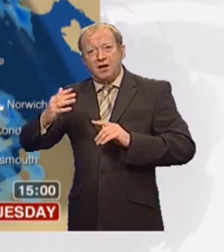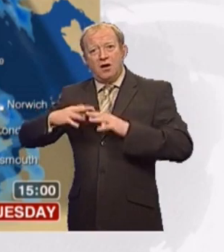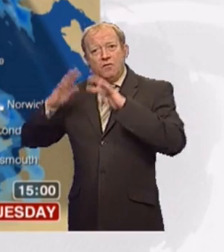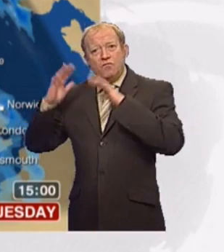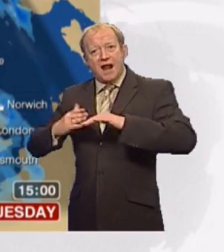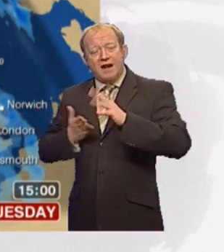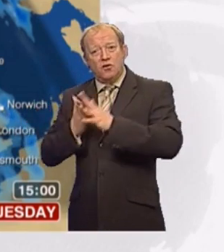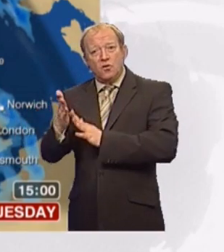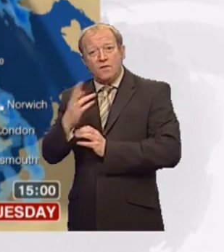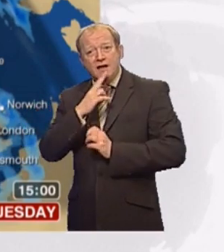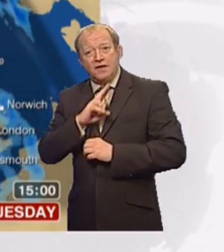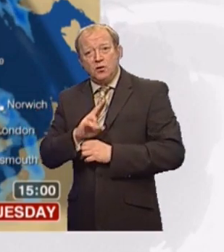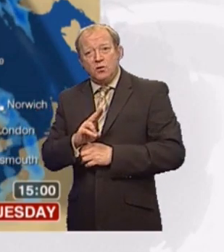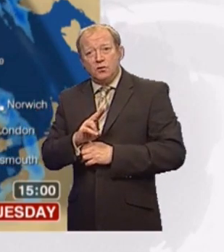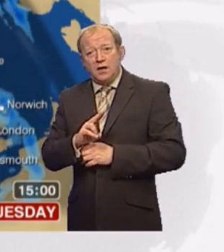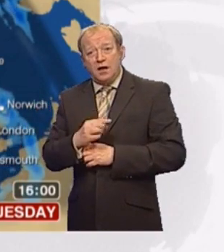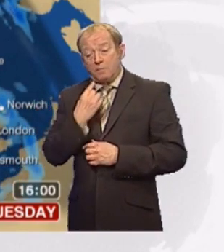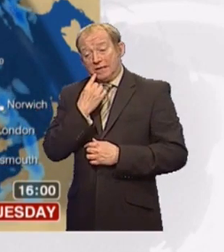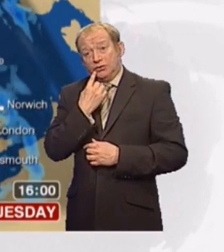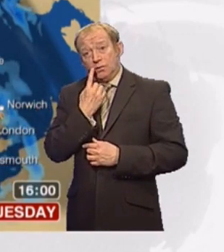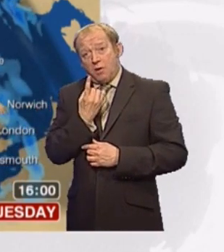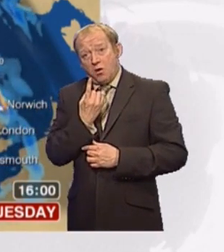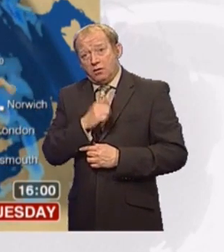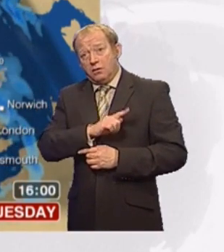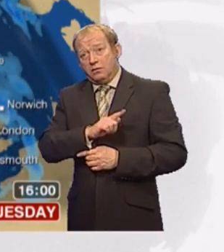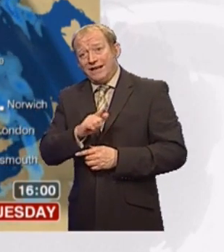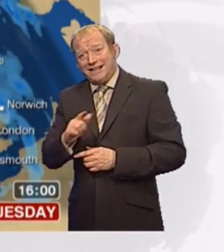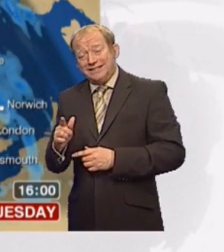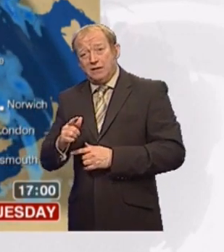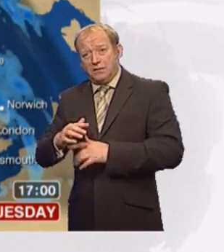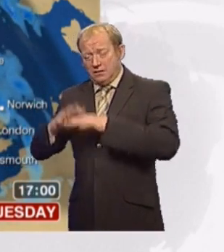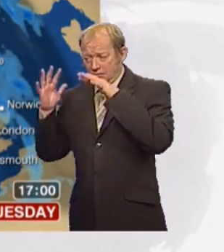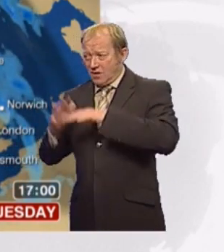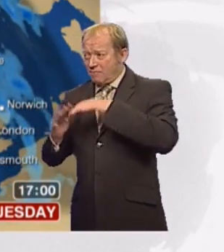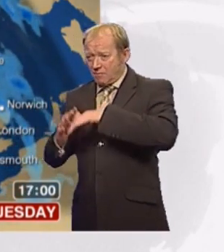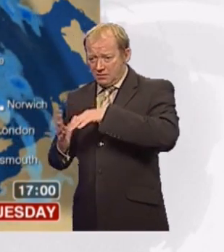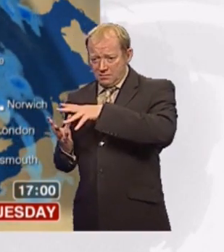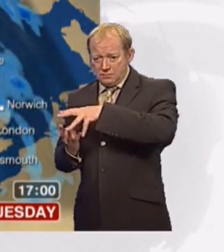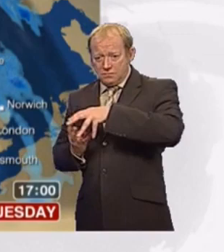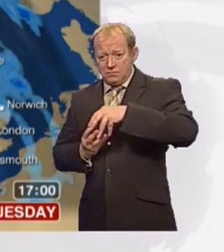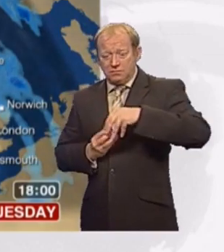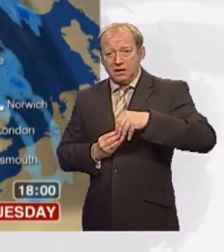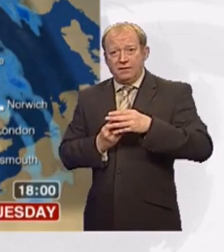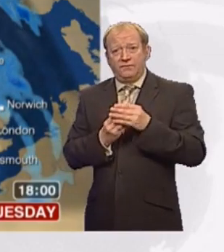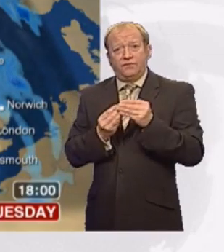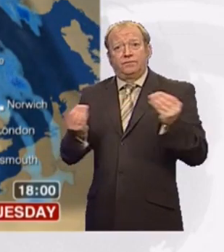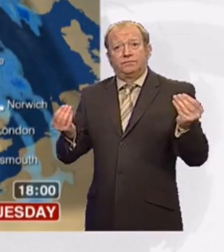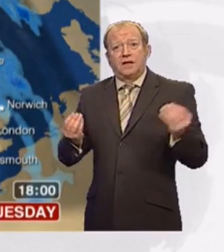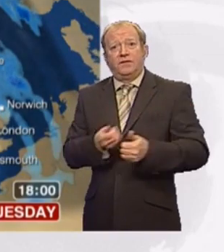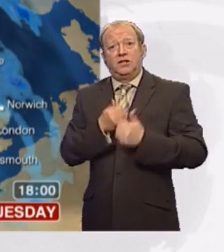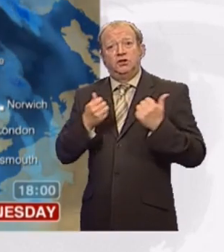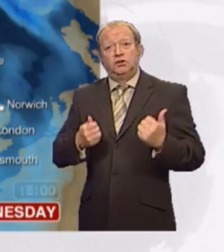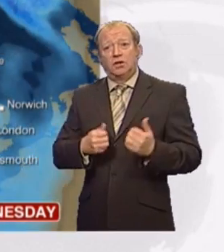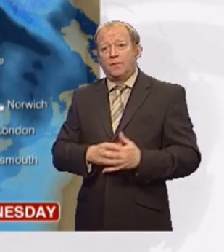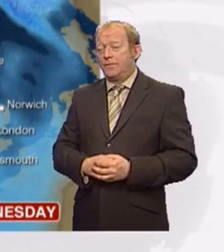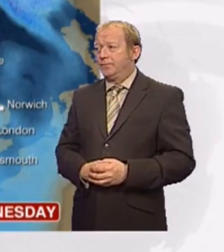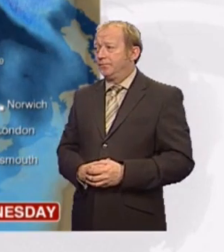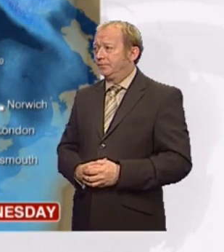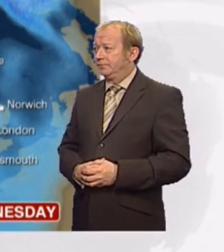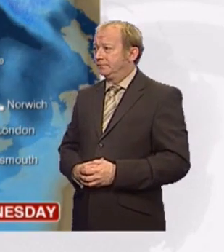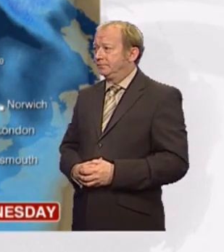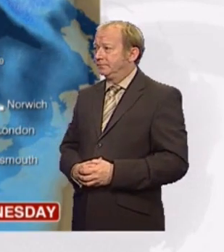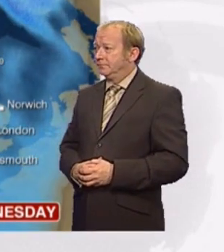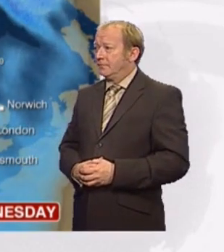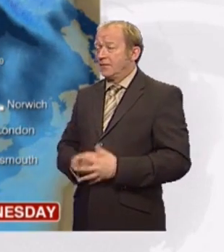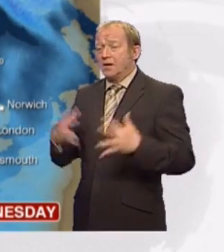afternoon. But later on in the day tomorrow, that rain should fizzle away. So some late sunshine on the cards even for the southeast.